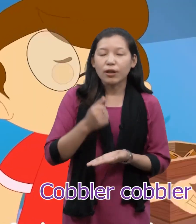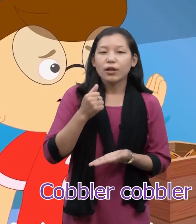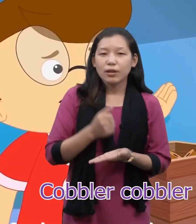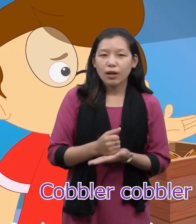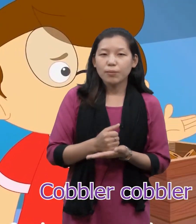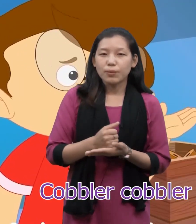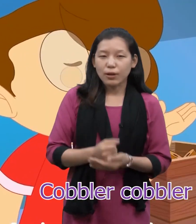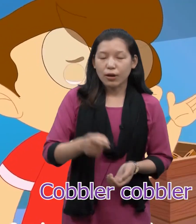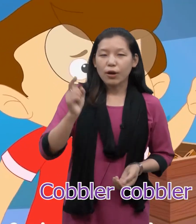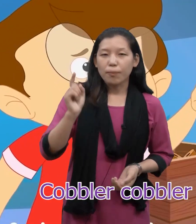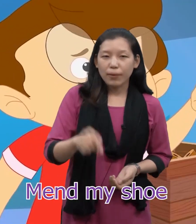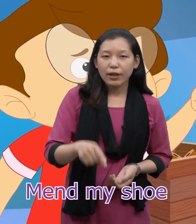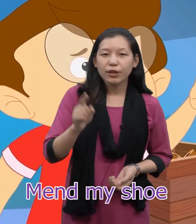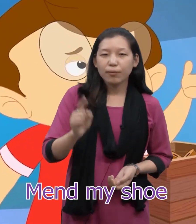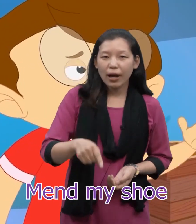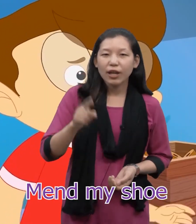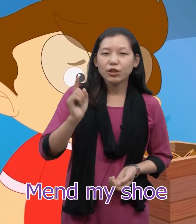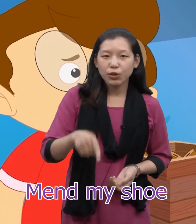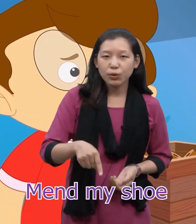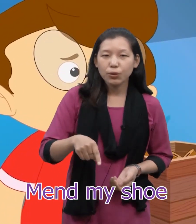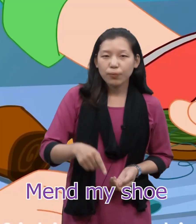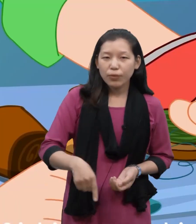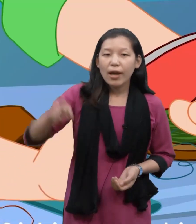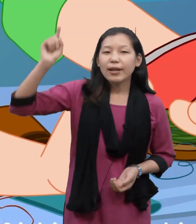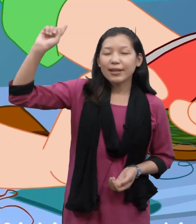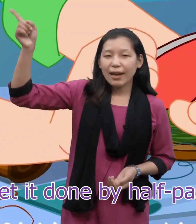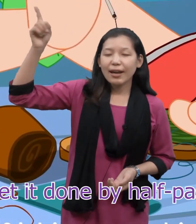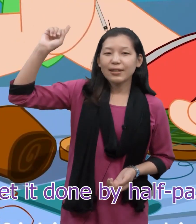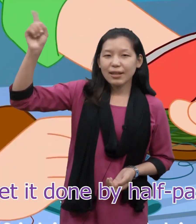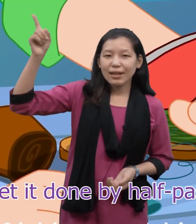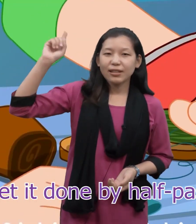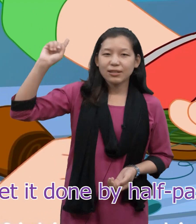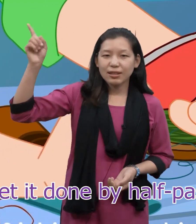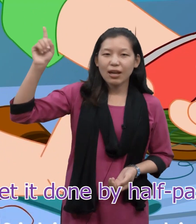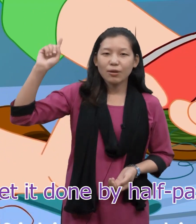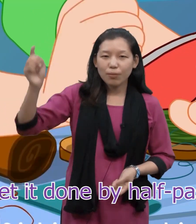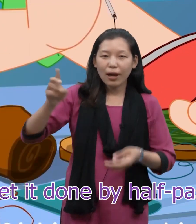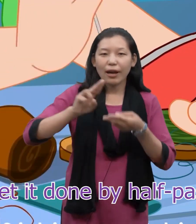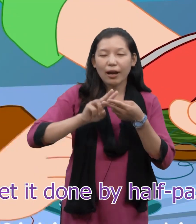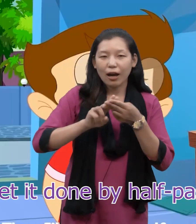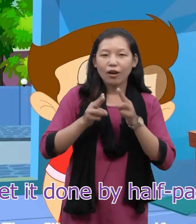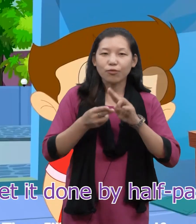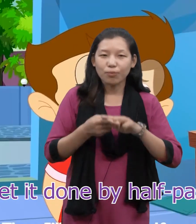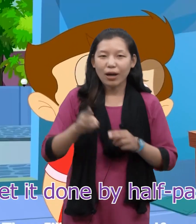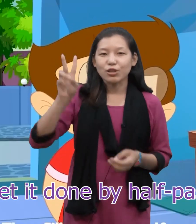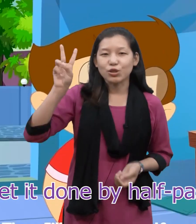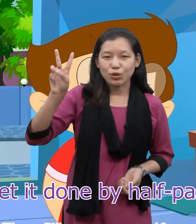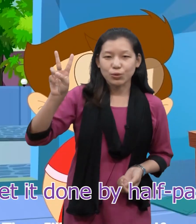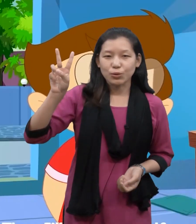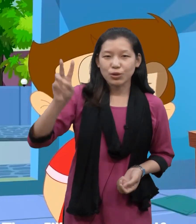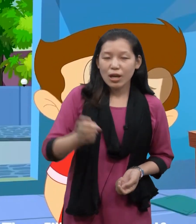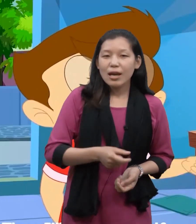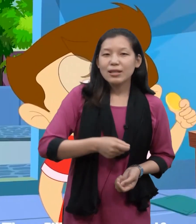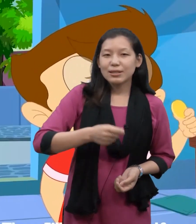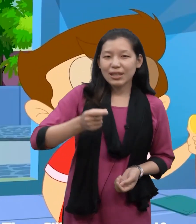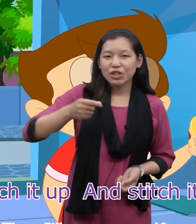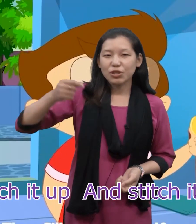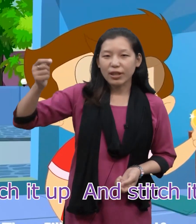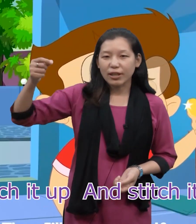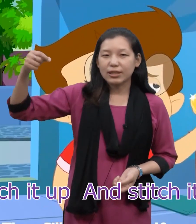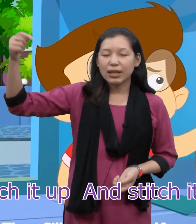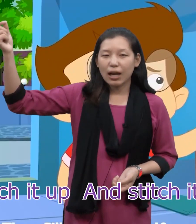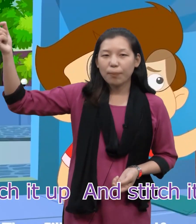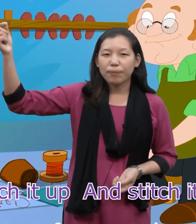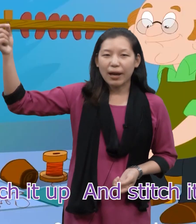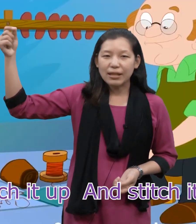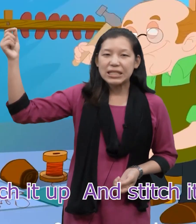Coupler, coupler, mend my shoe. Get it done by half past two. Stitch